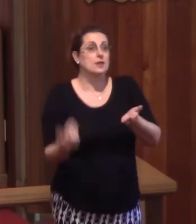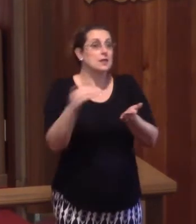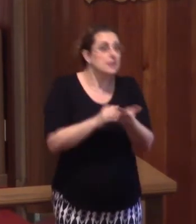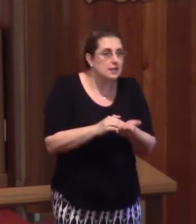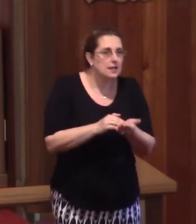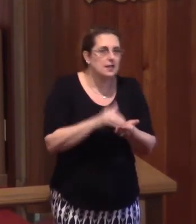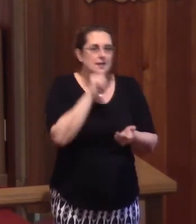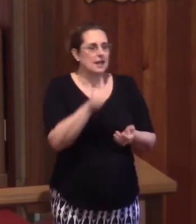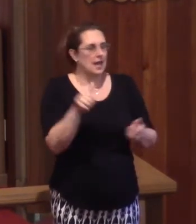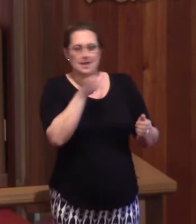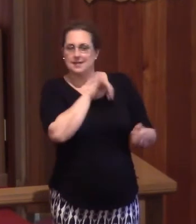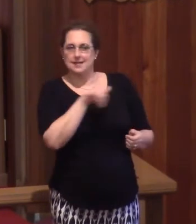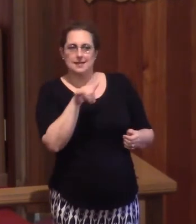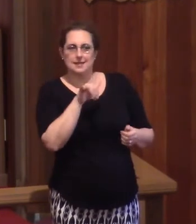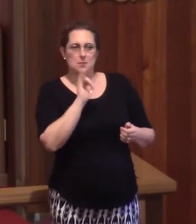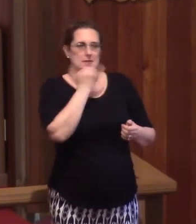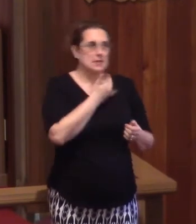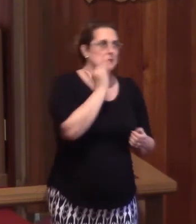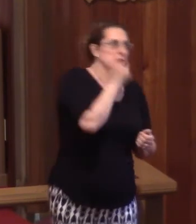you won't make the same mistakes.